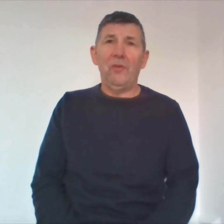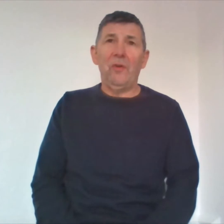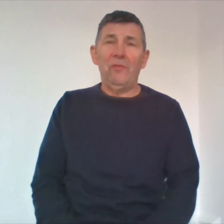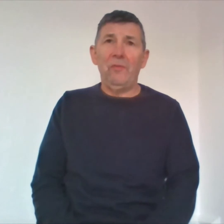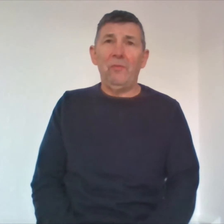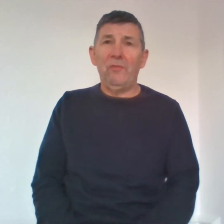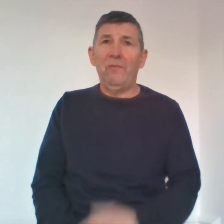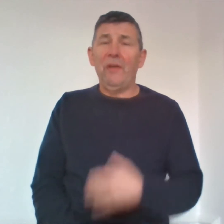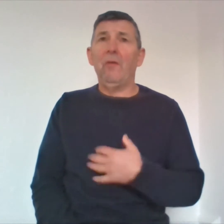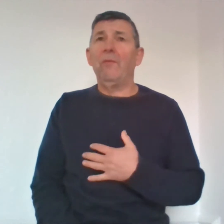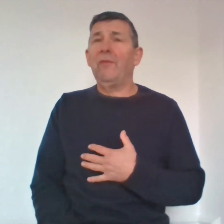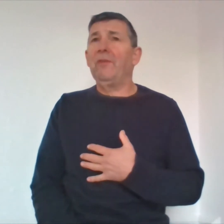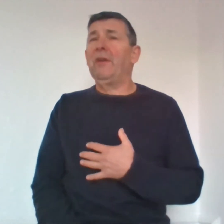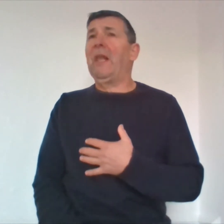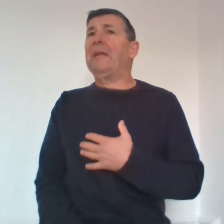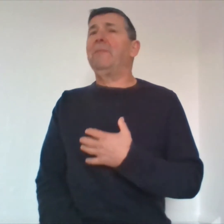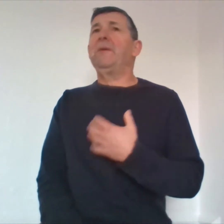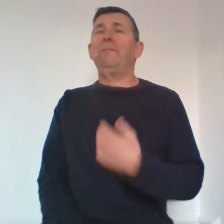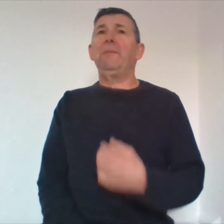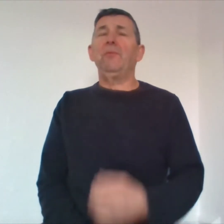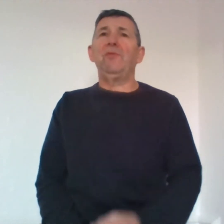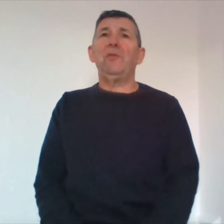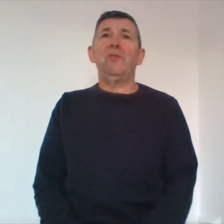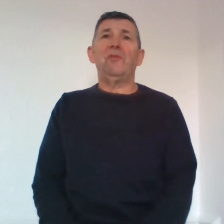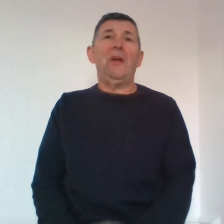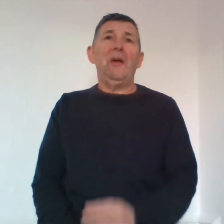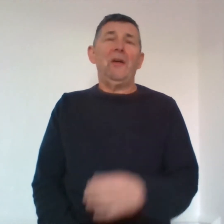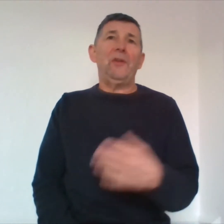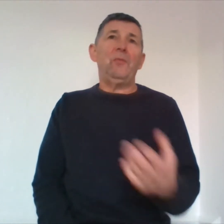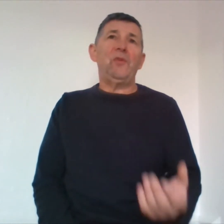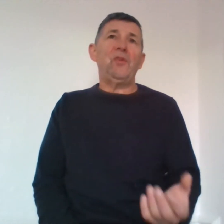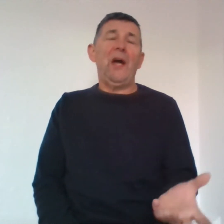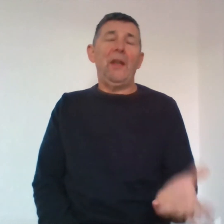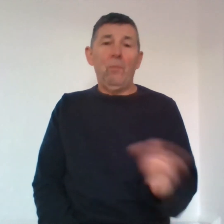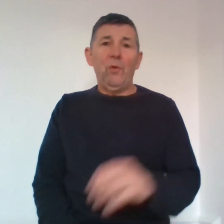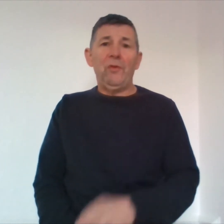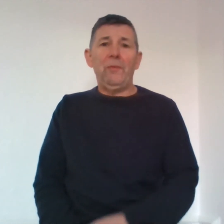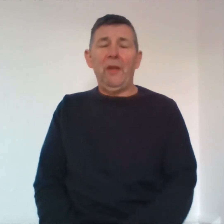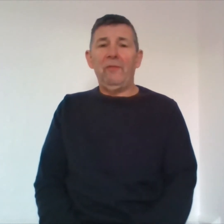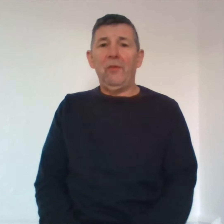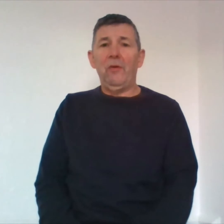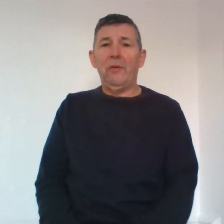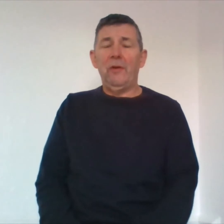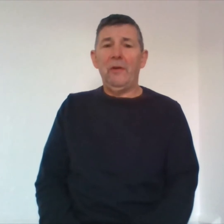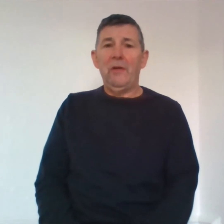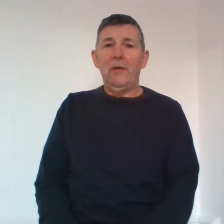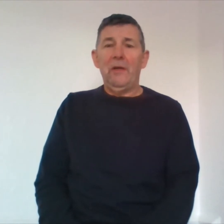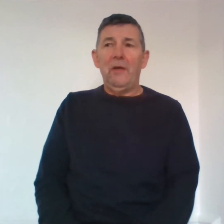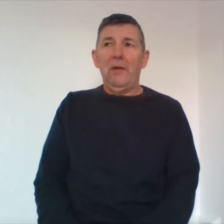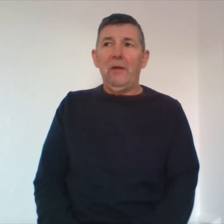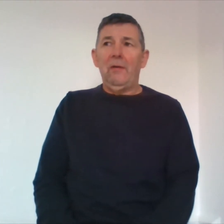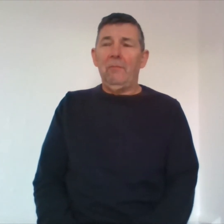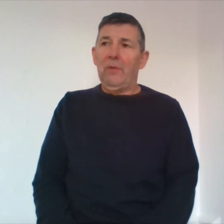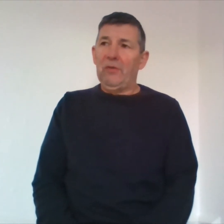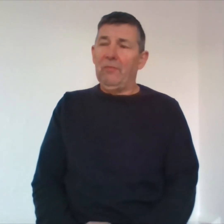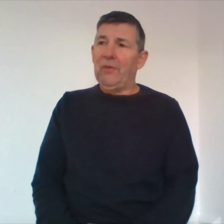she wasn't very confident didn't like to meet people she just did what she had and wanted to be left alone but something